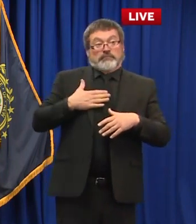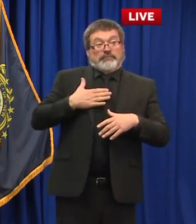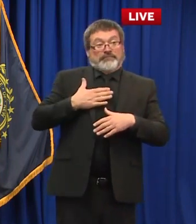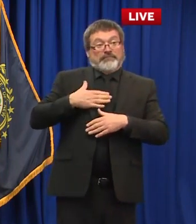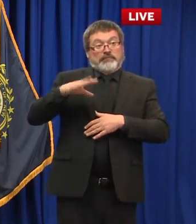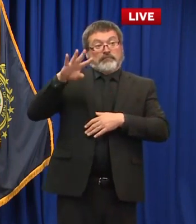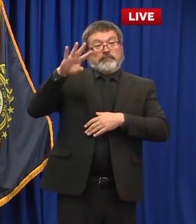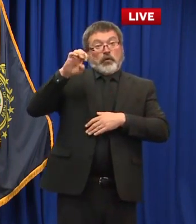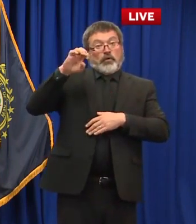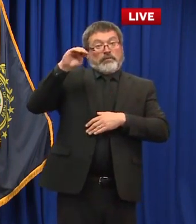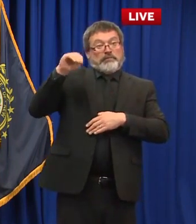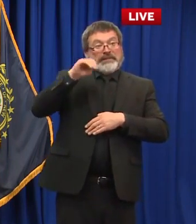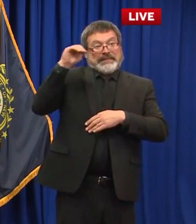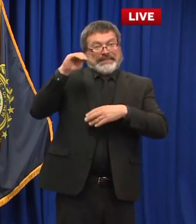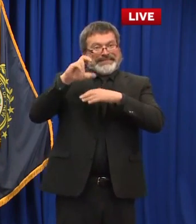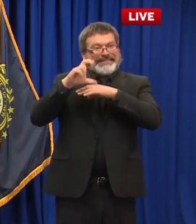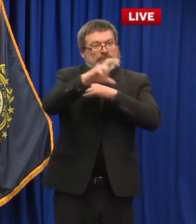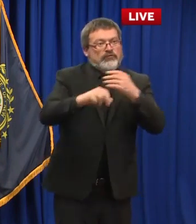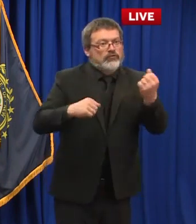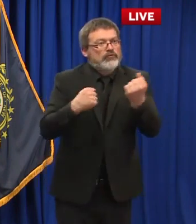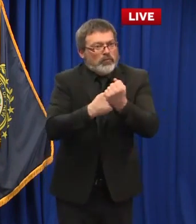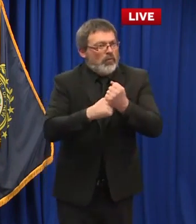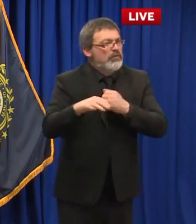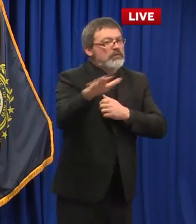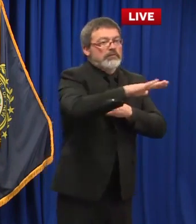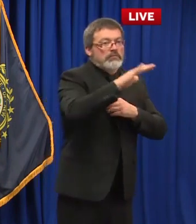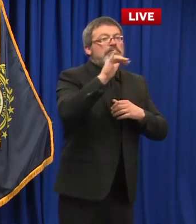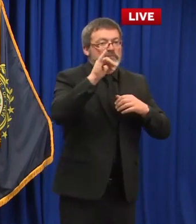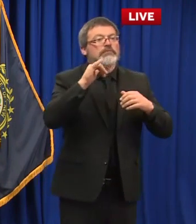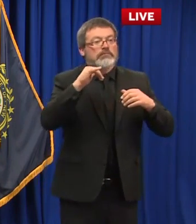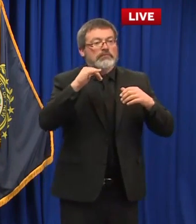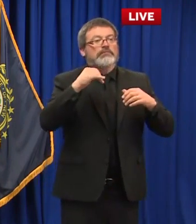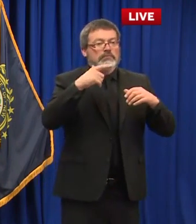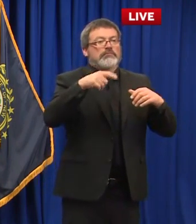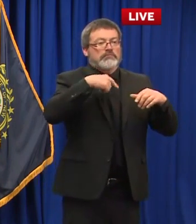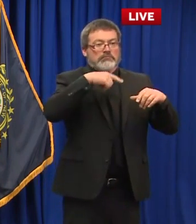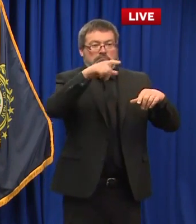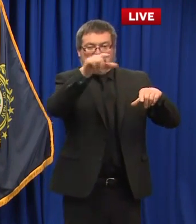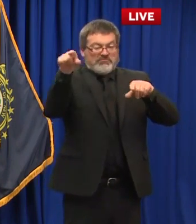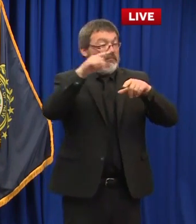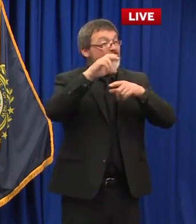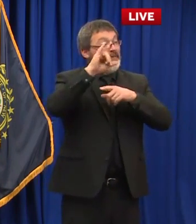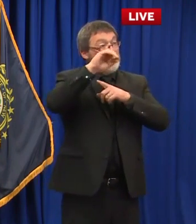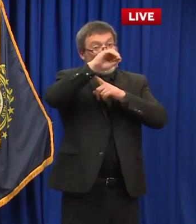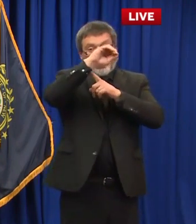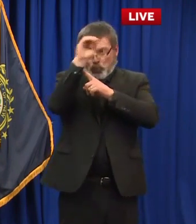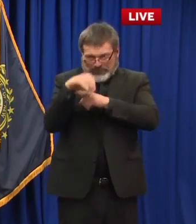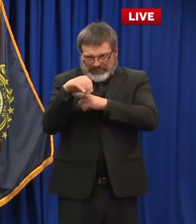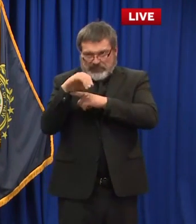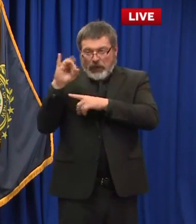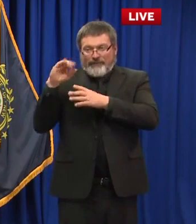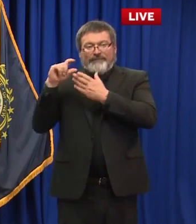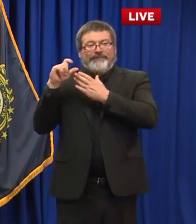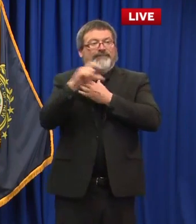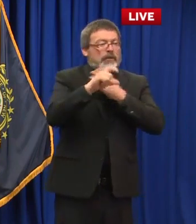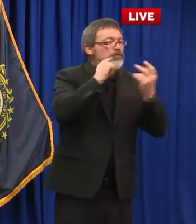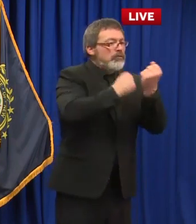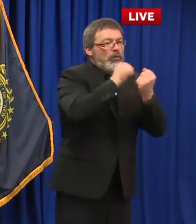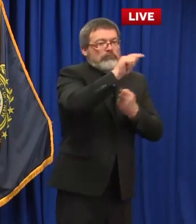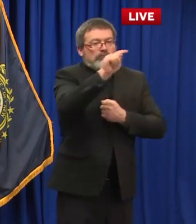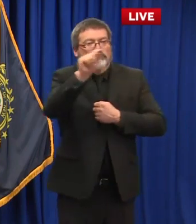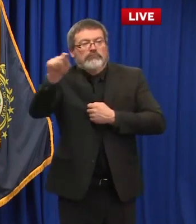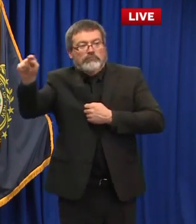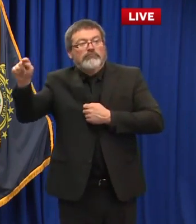across the spectrum. And the initial qualification parameters that we set out in the beginning still remain today. Under $20 million business, no